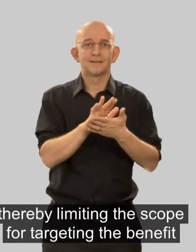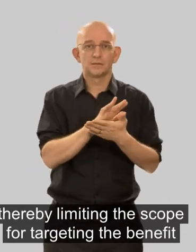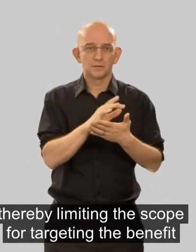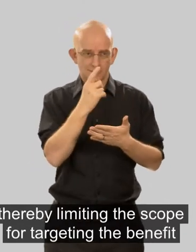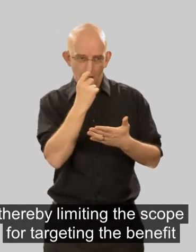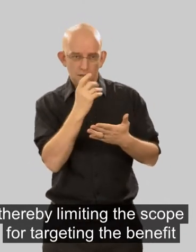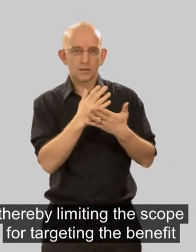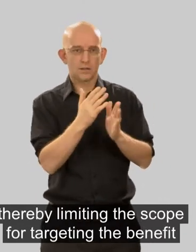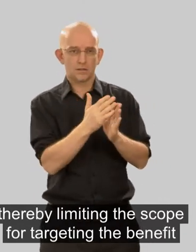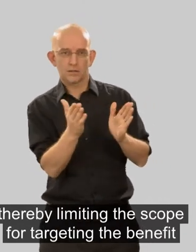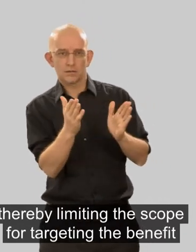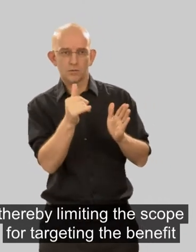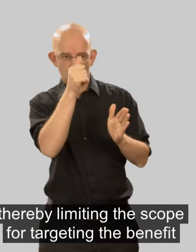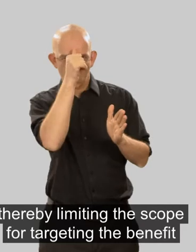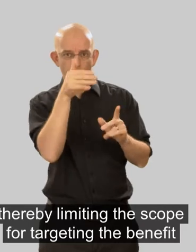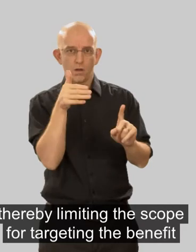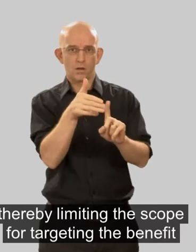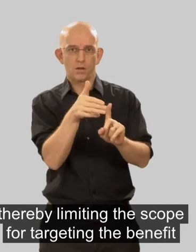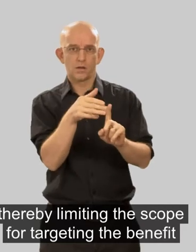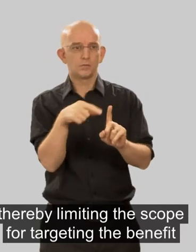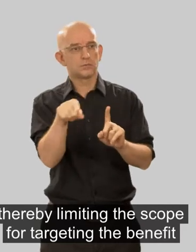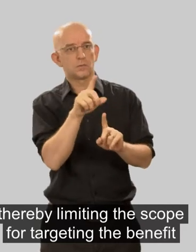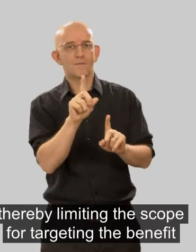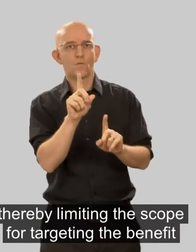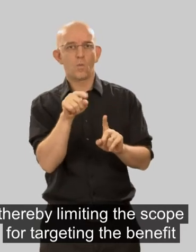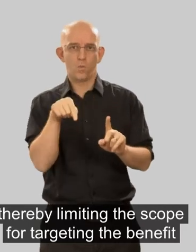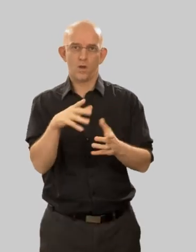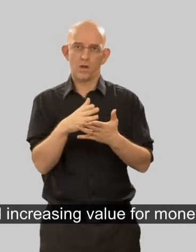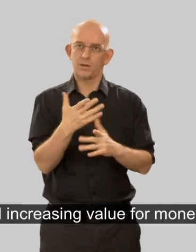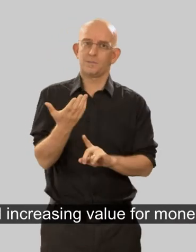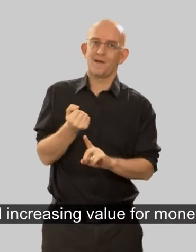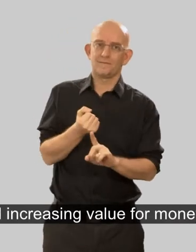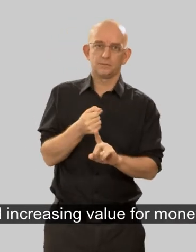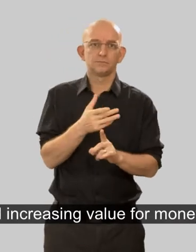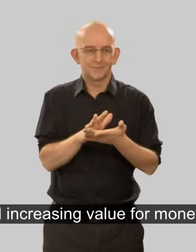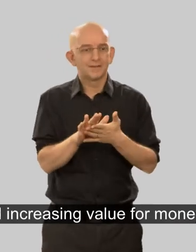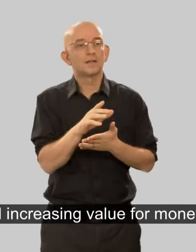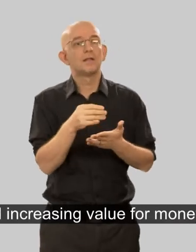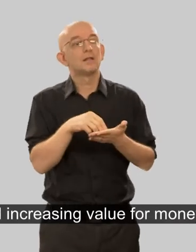thereby limiting the scope for targeting the benefit and increasing value for money